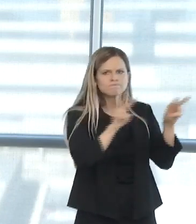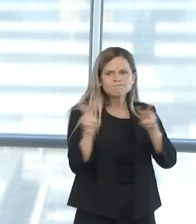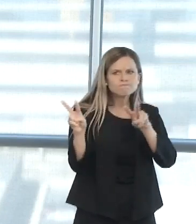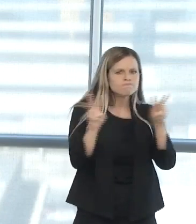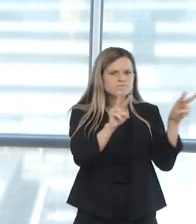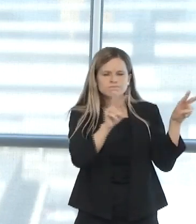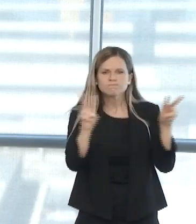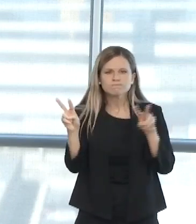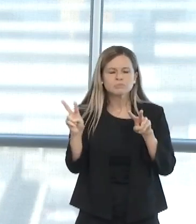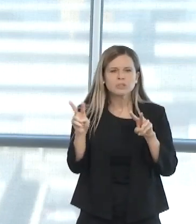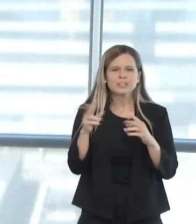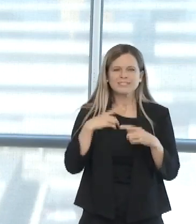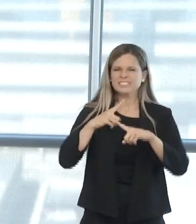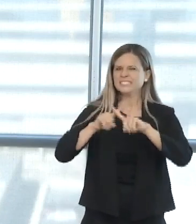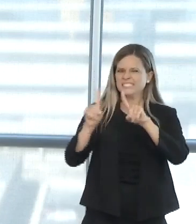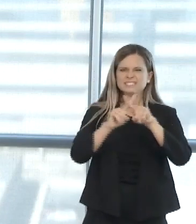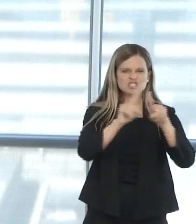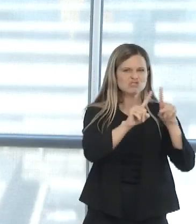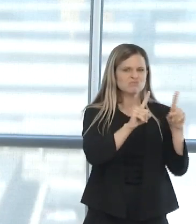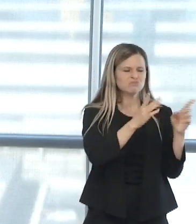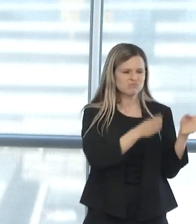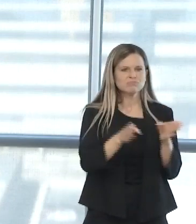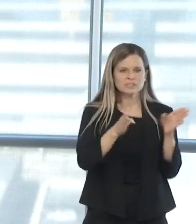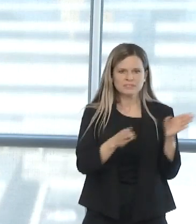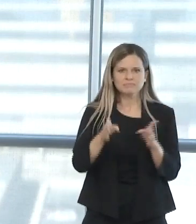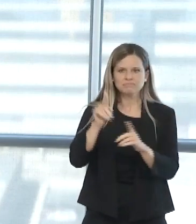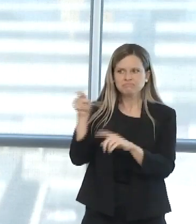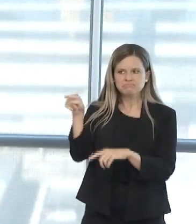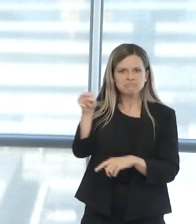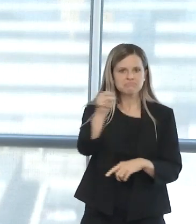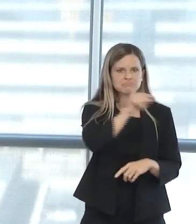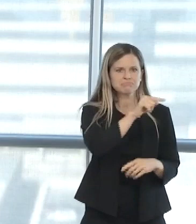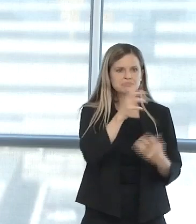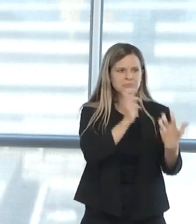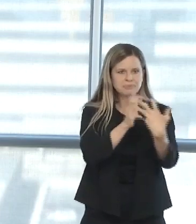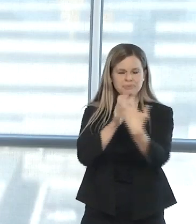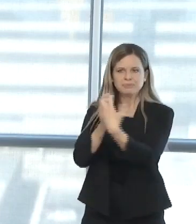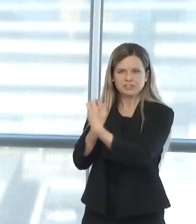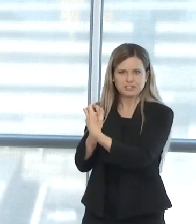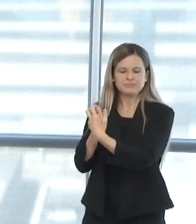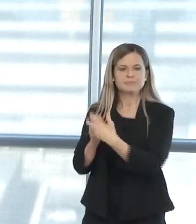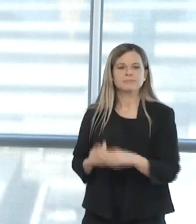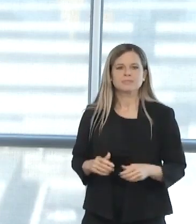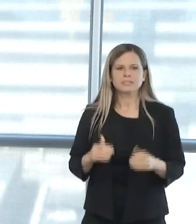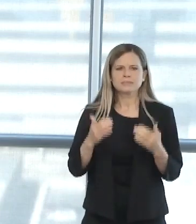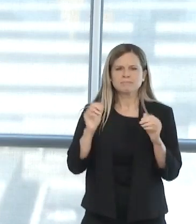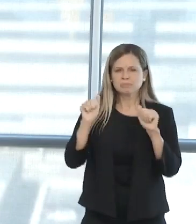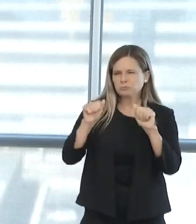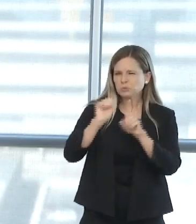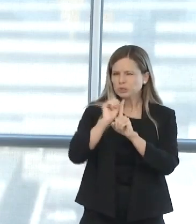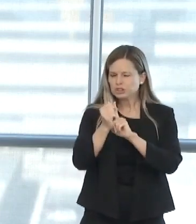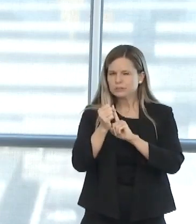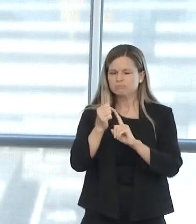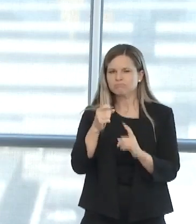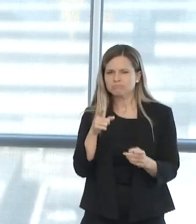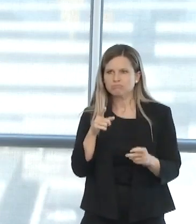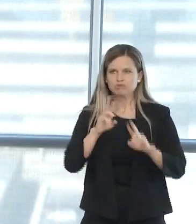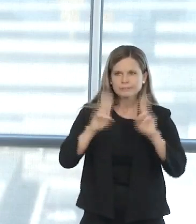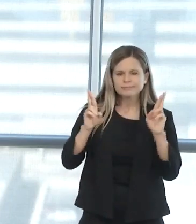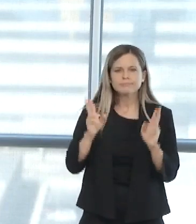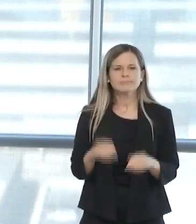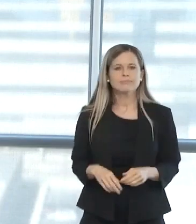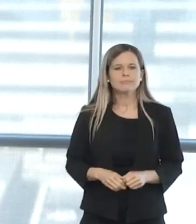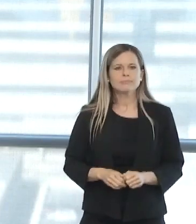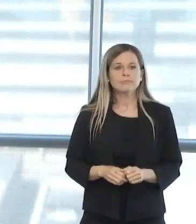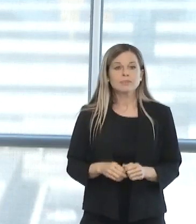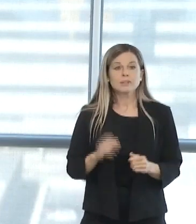team structures to address them. Our primary goals in each of these scenarios is first,